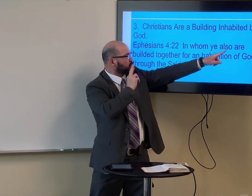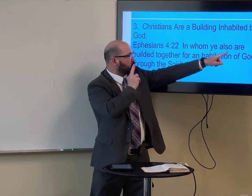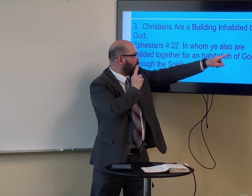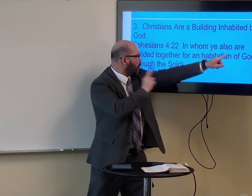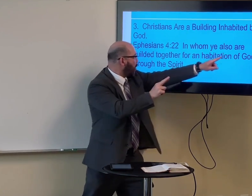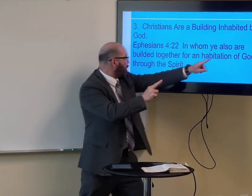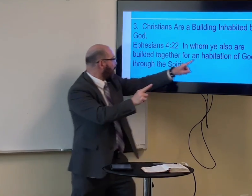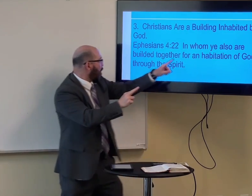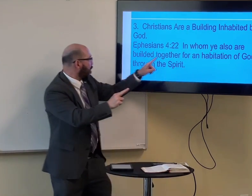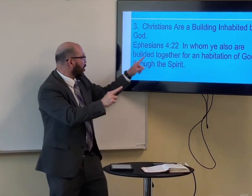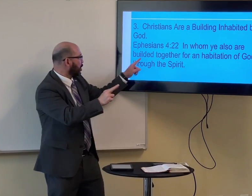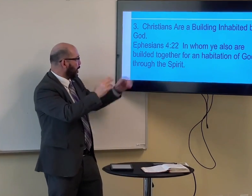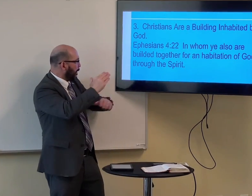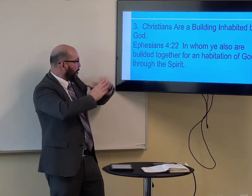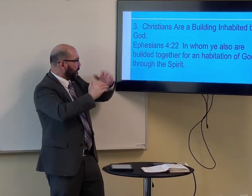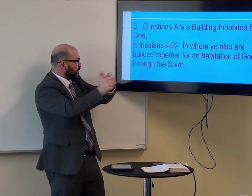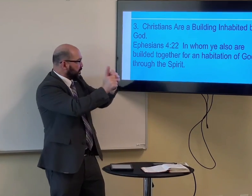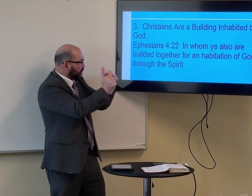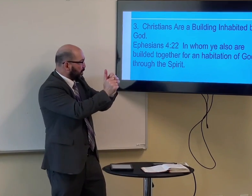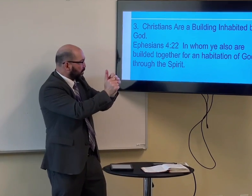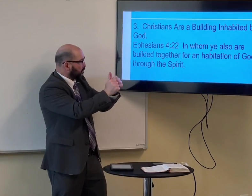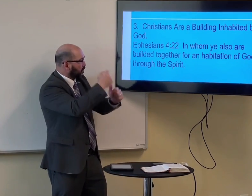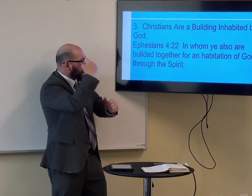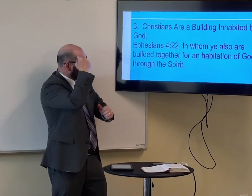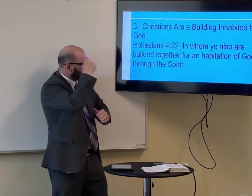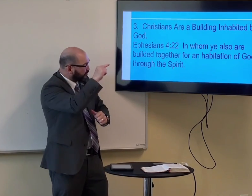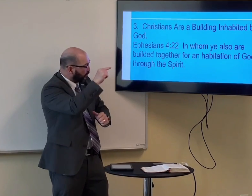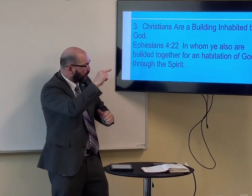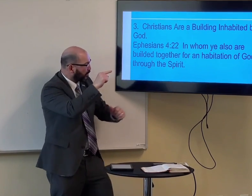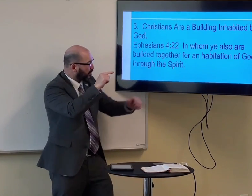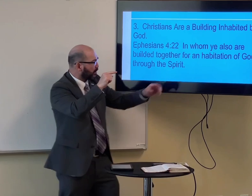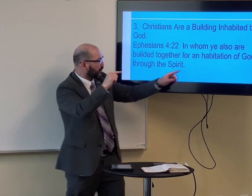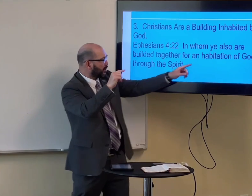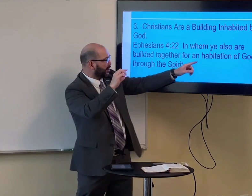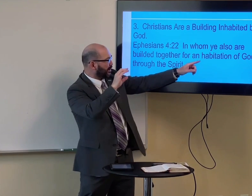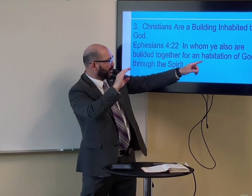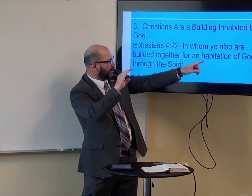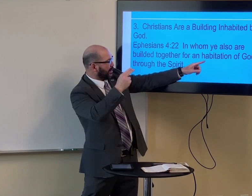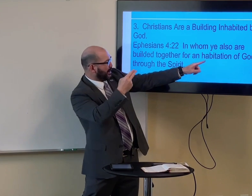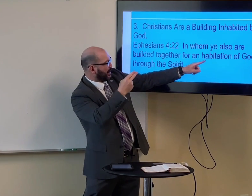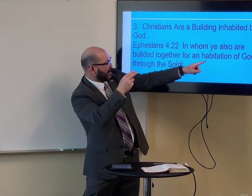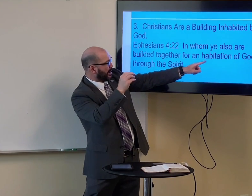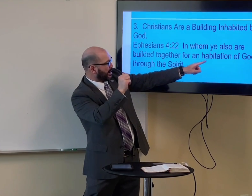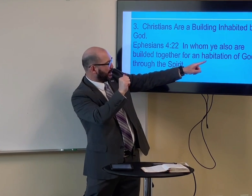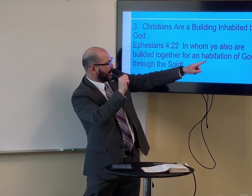are builded together for a habitation